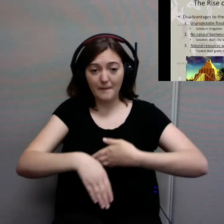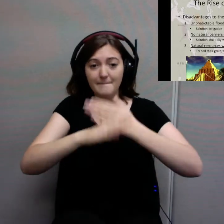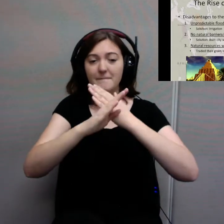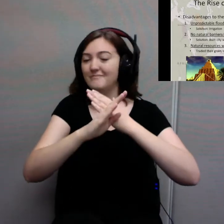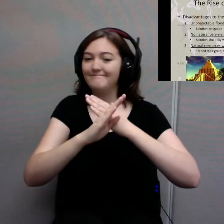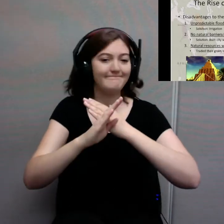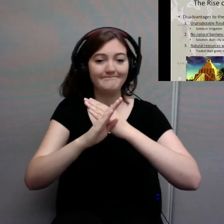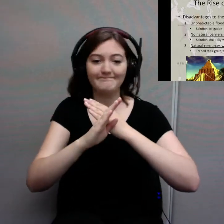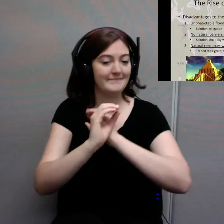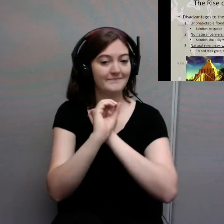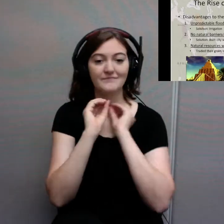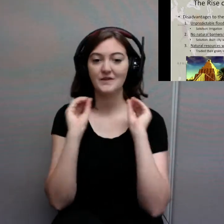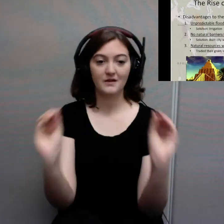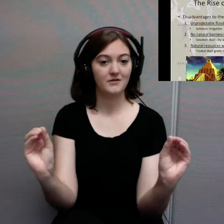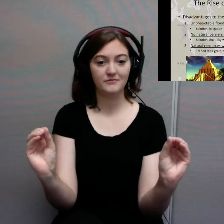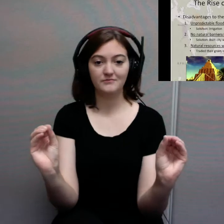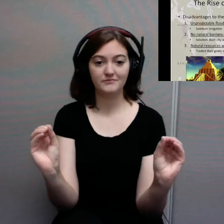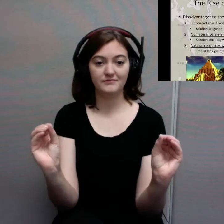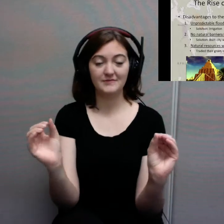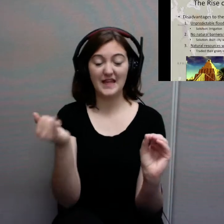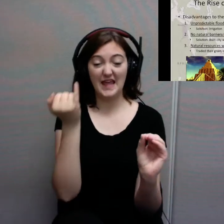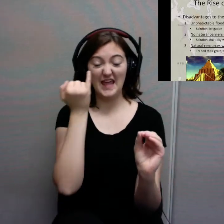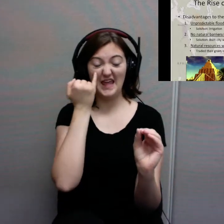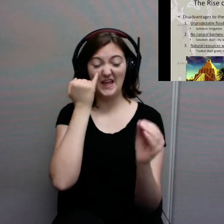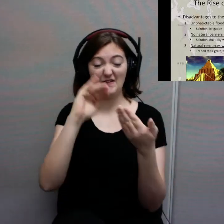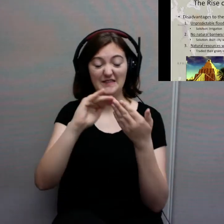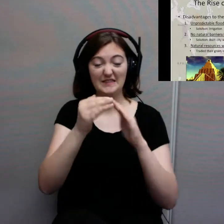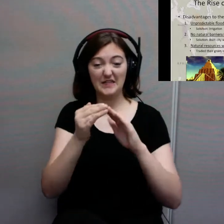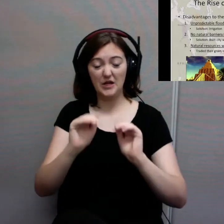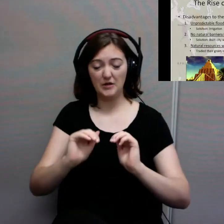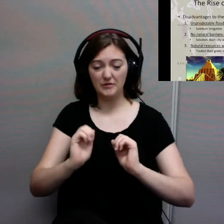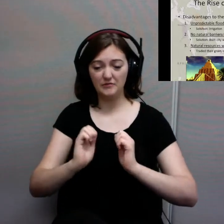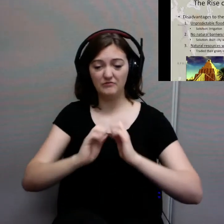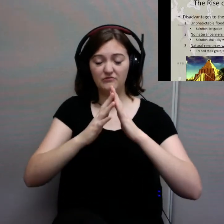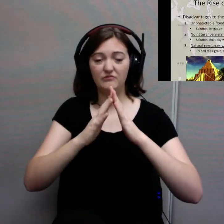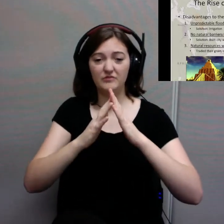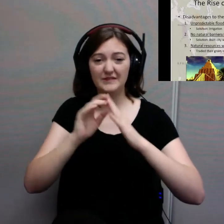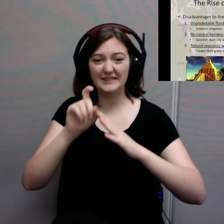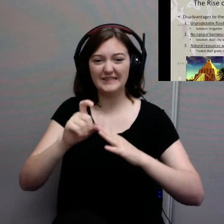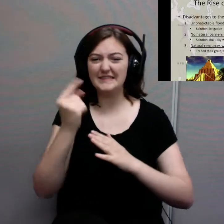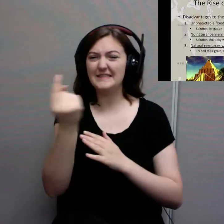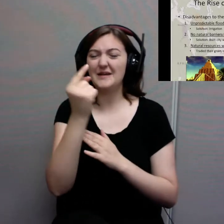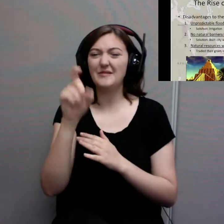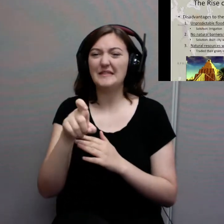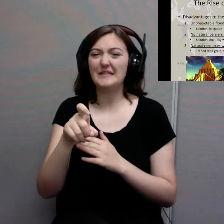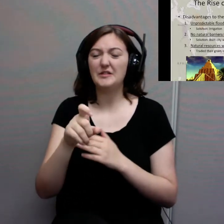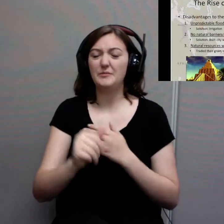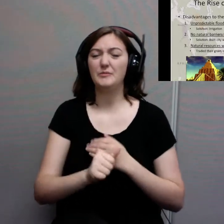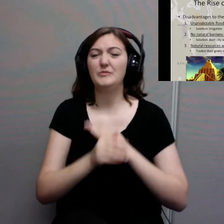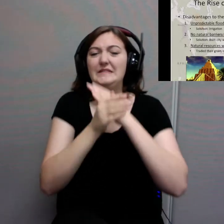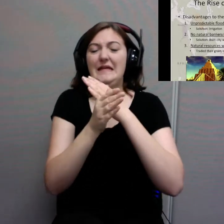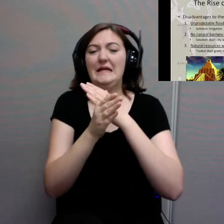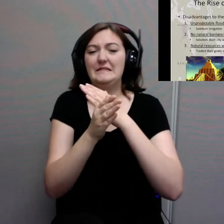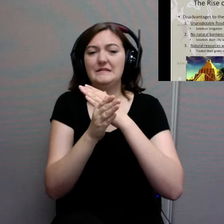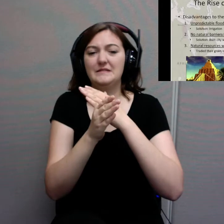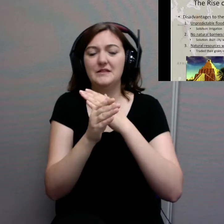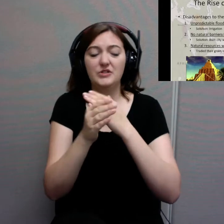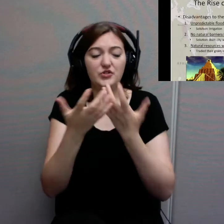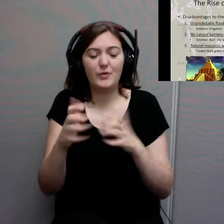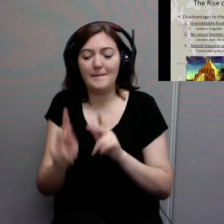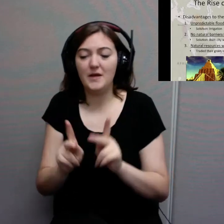really arise, you need some sort of barrier to stop other peoples from coming in and wiping you out. A lot of times that could be